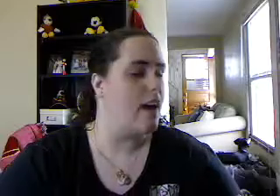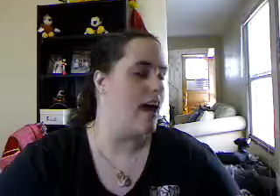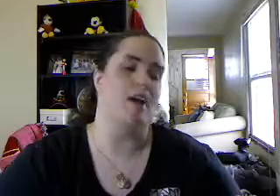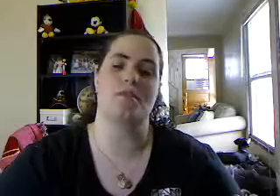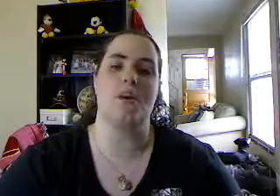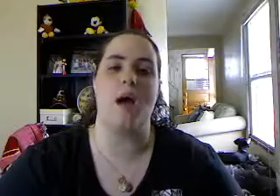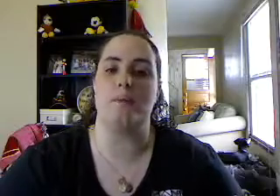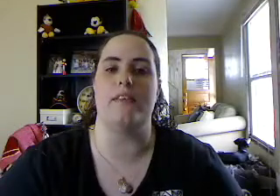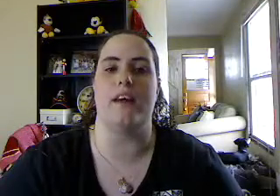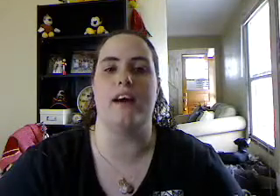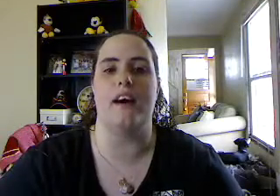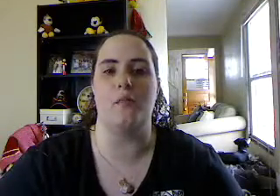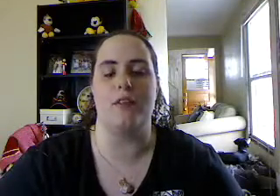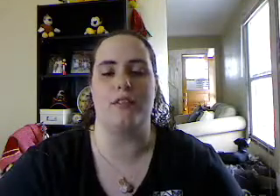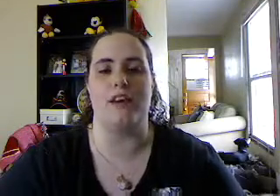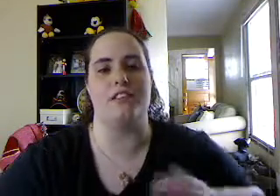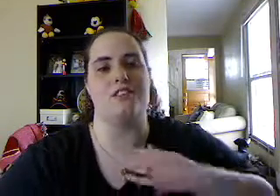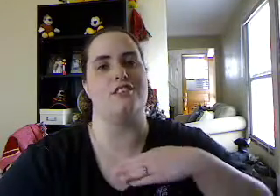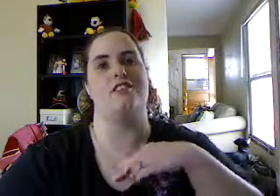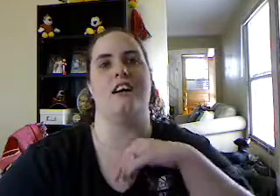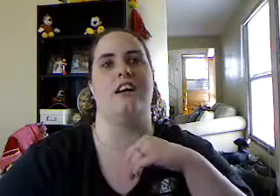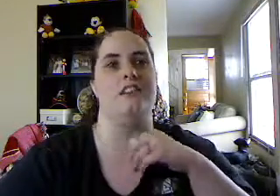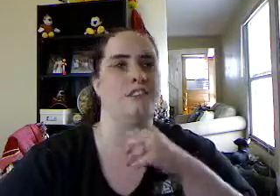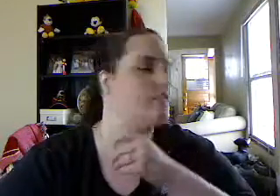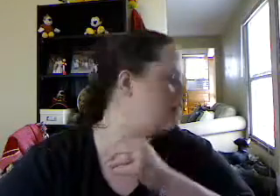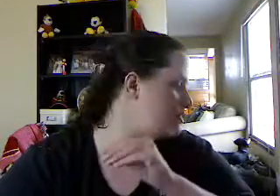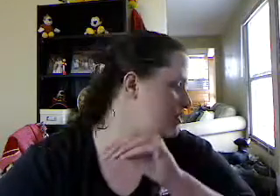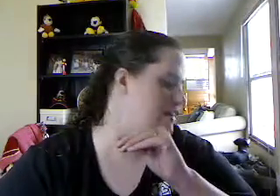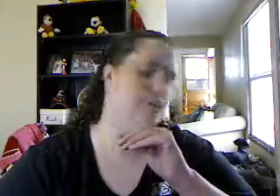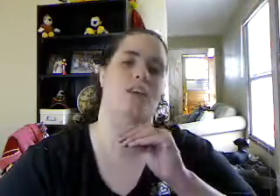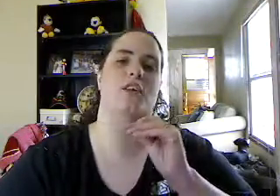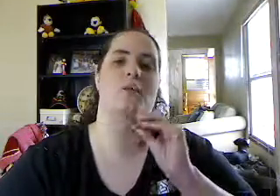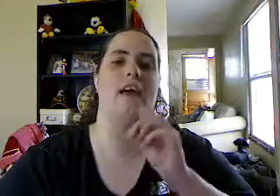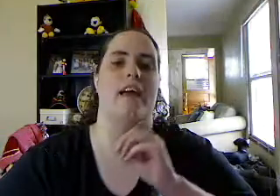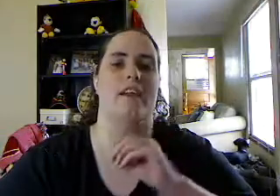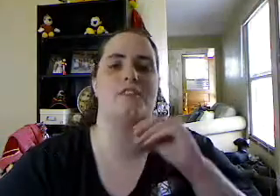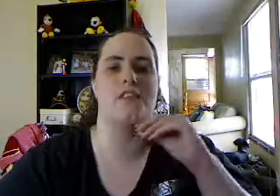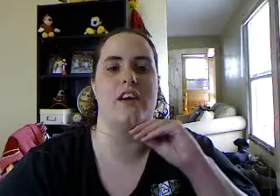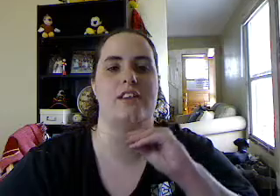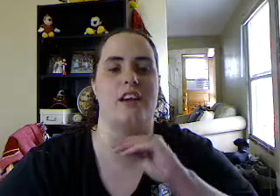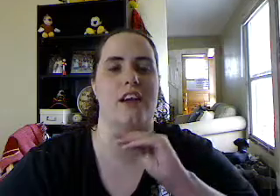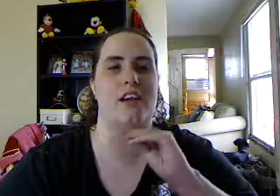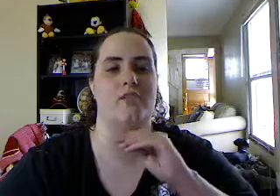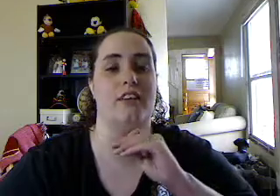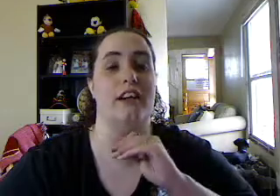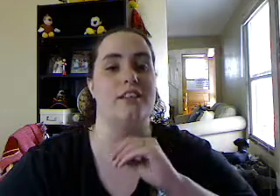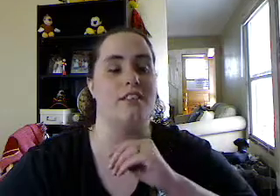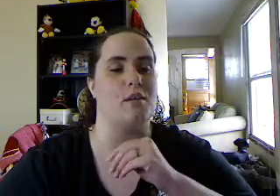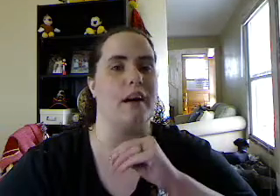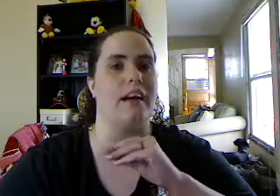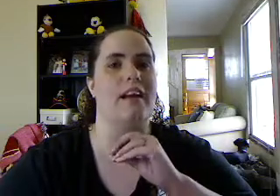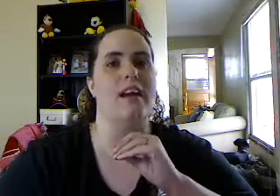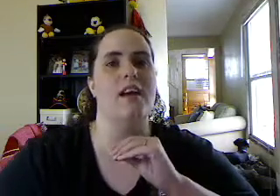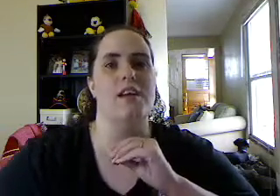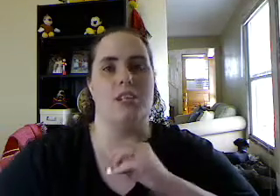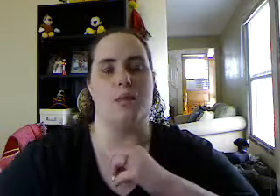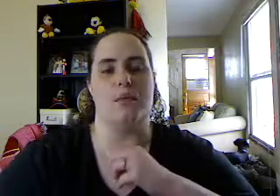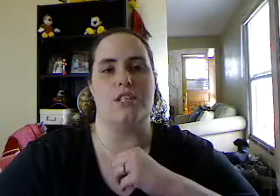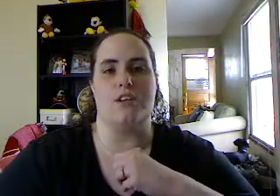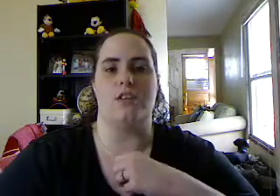And I was so happy that, after all this, just two days ago in the mail I got a survey, so I filled it out and sent it back. She came in, she goes,